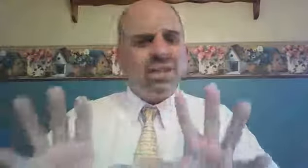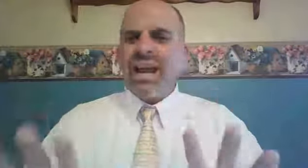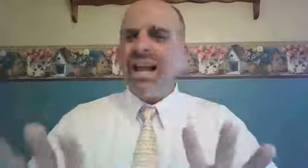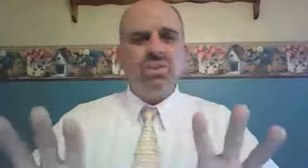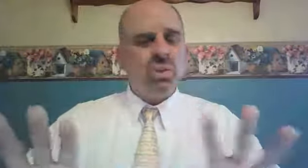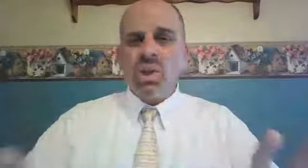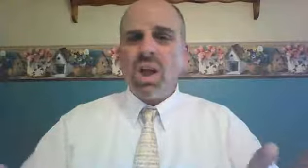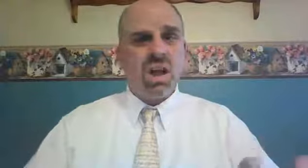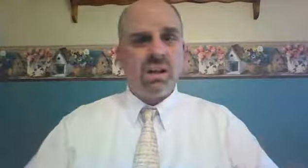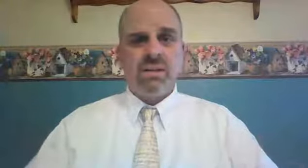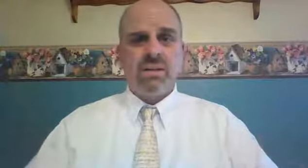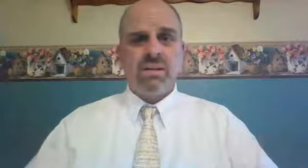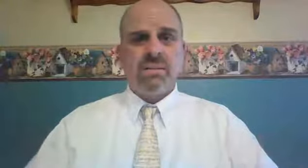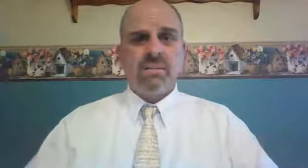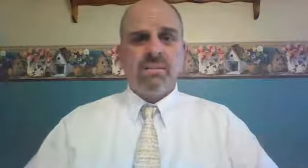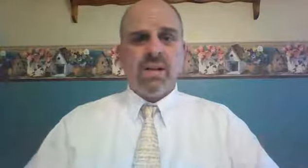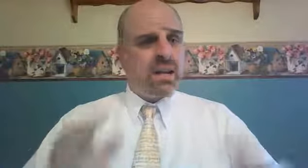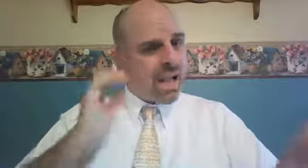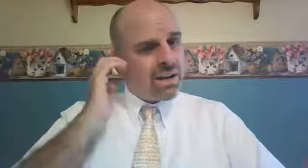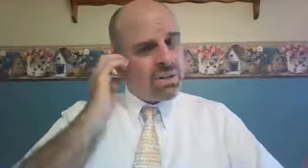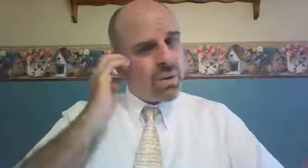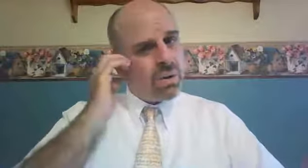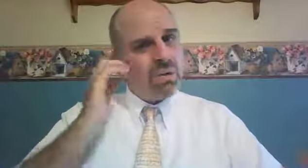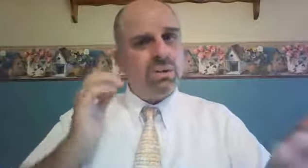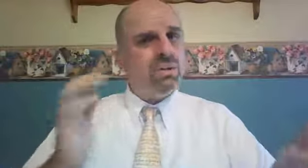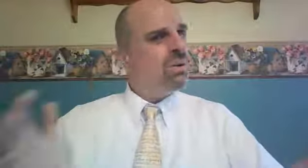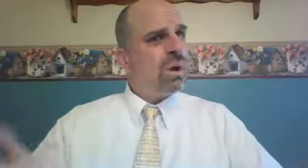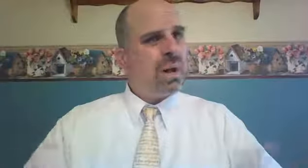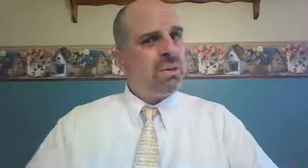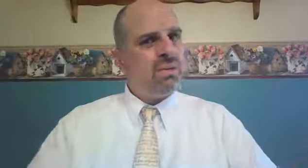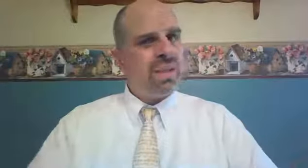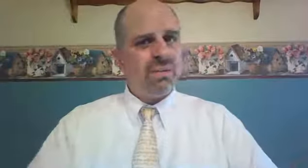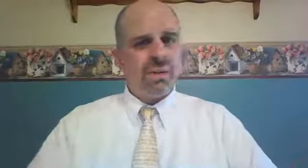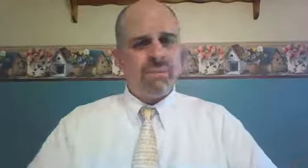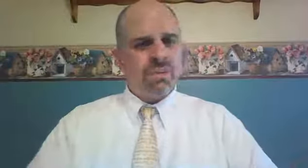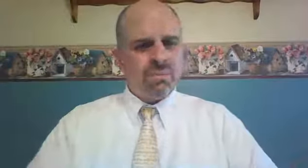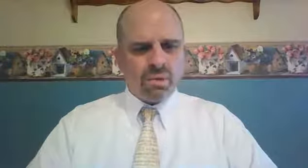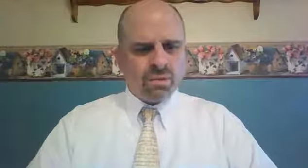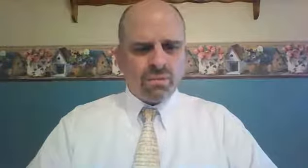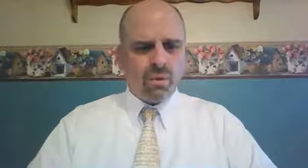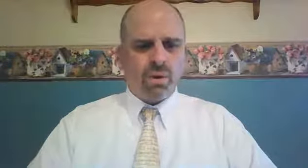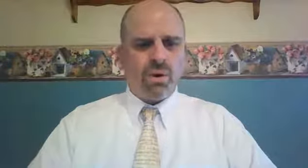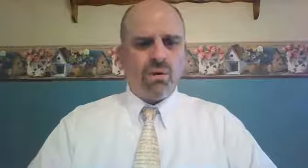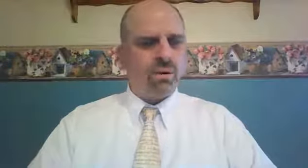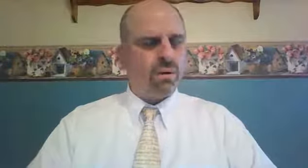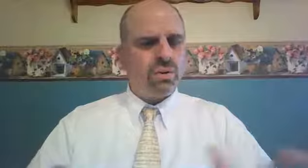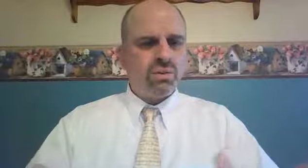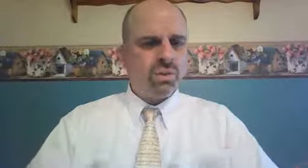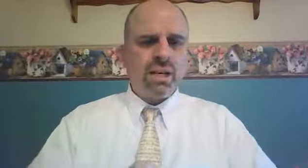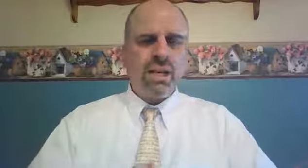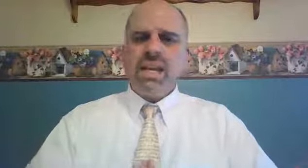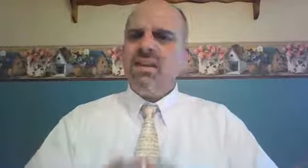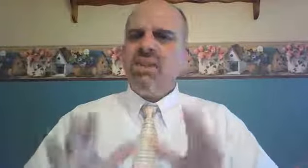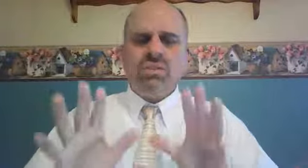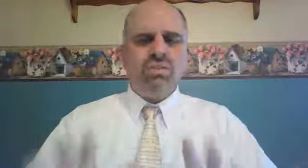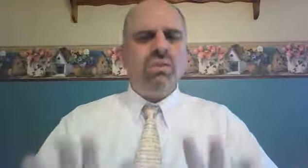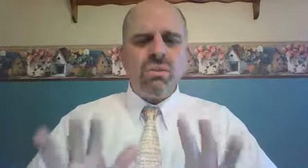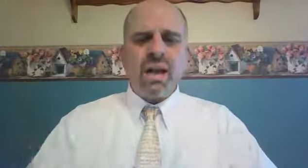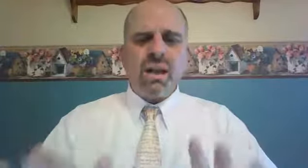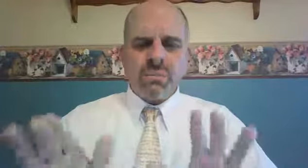God's law. God had told them in Deuteronomy 7, verse four, or verse three. He says, do not